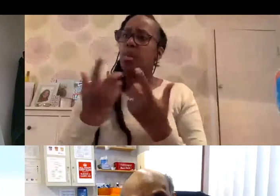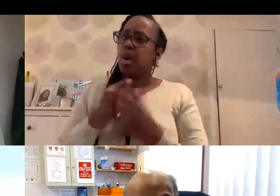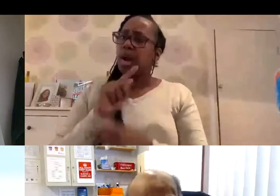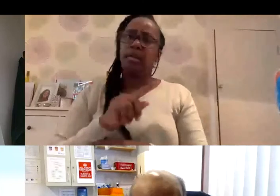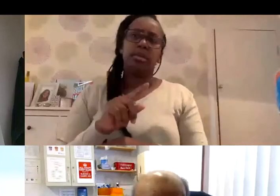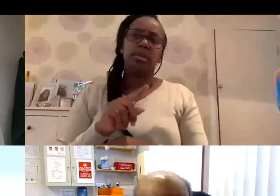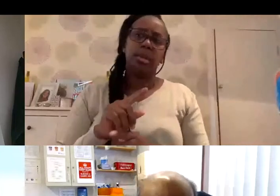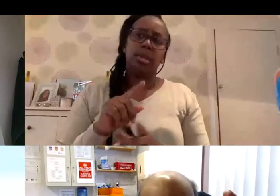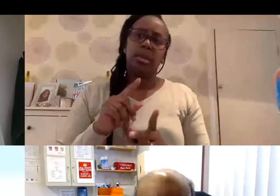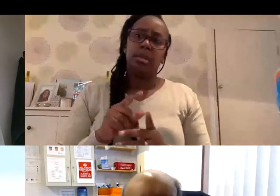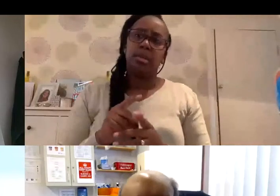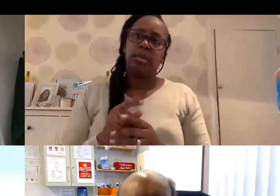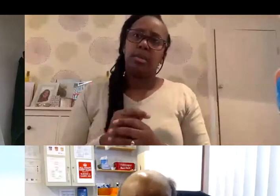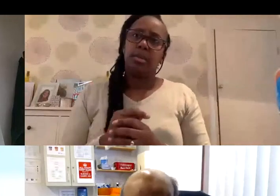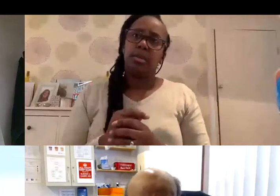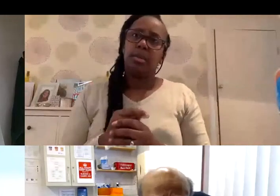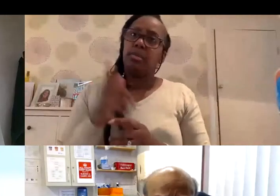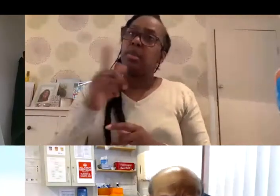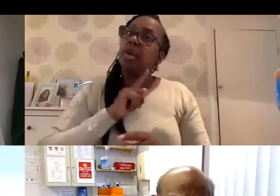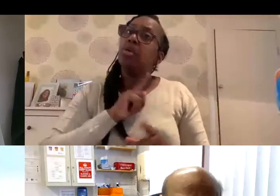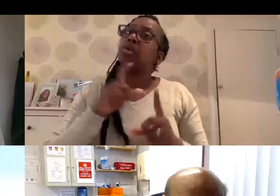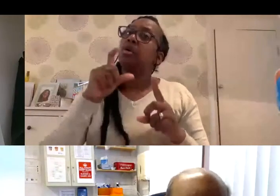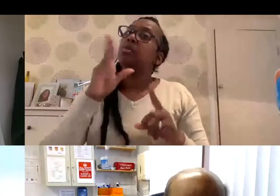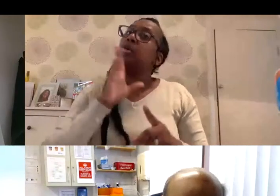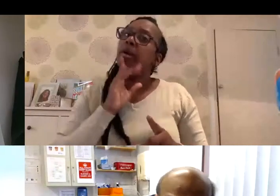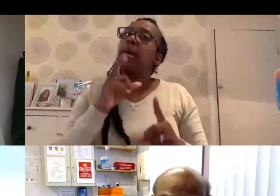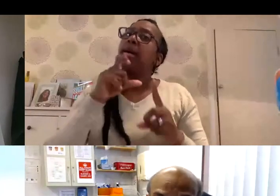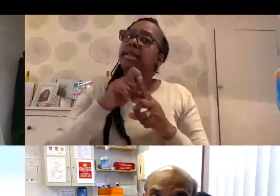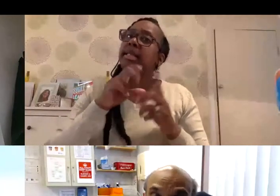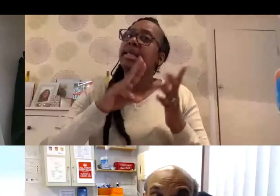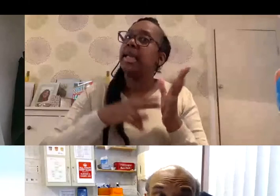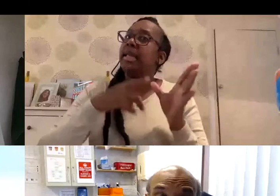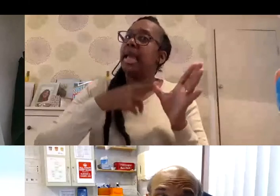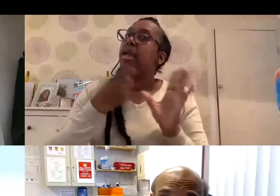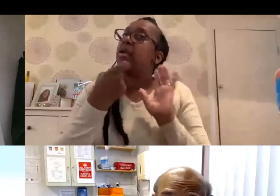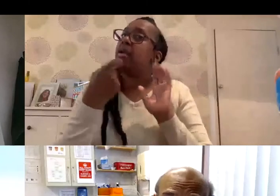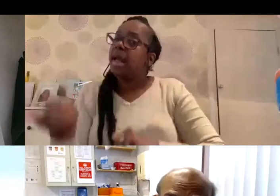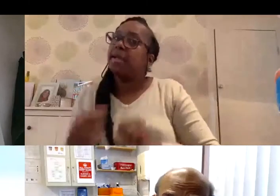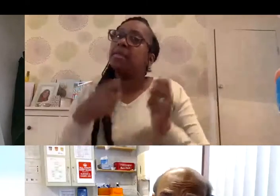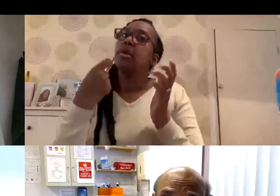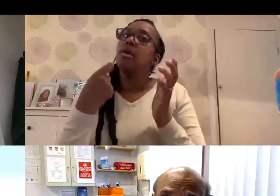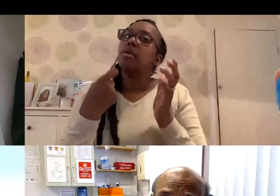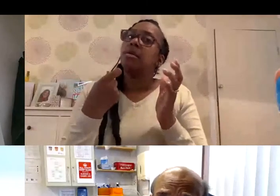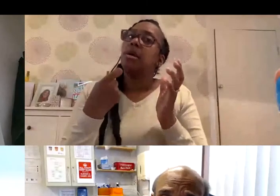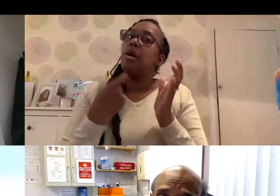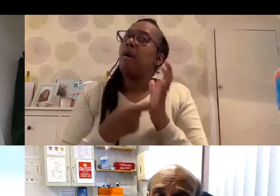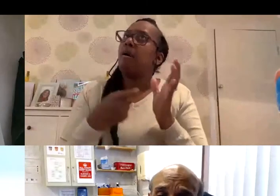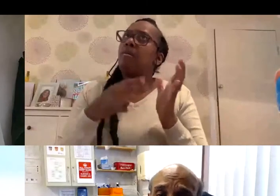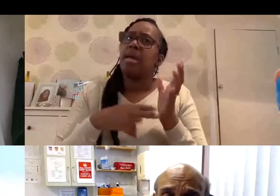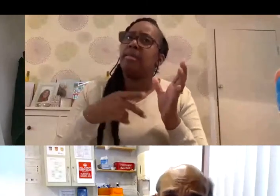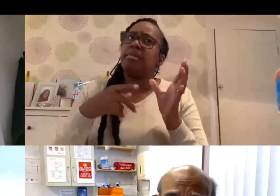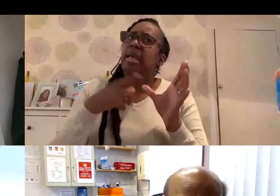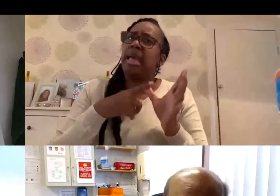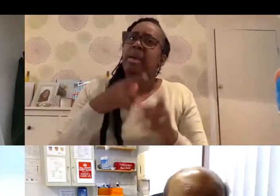because we talk about DNA and we talk about RNA. Now, I'm new to DNA, RNA. When I was in medical school, we